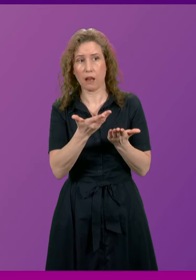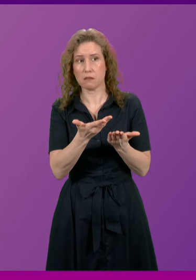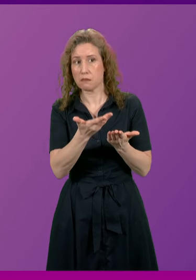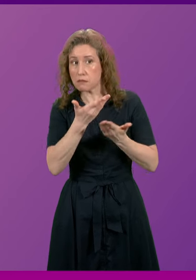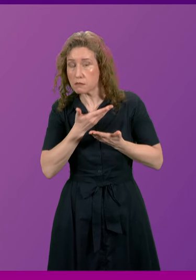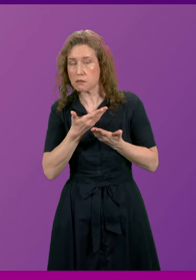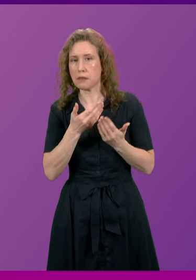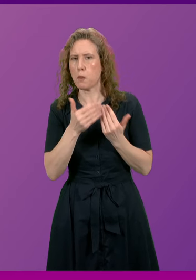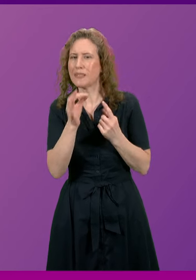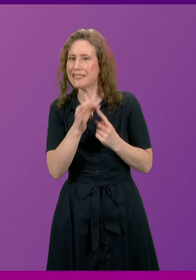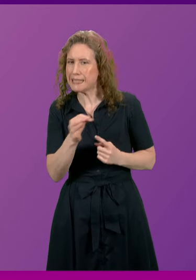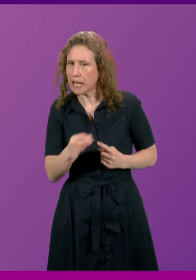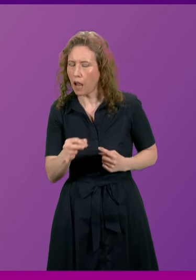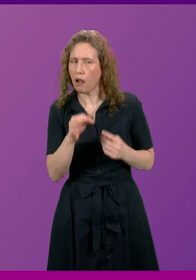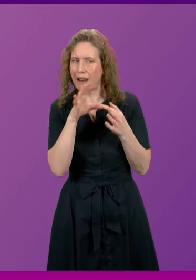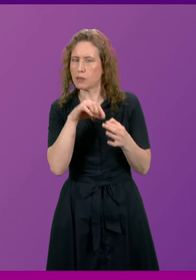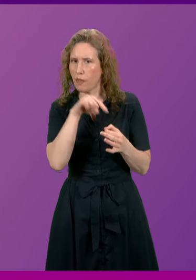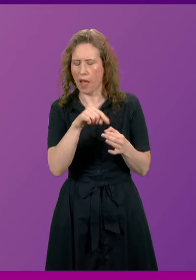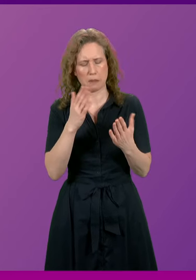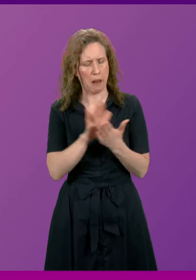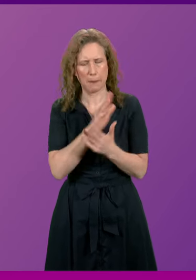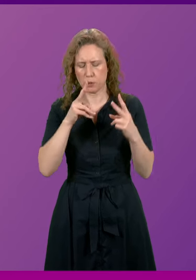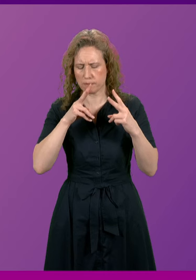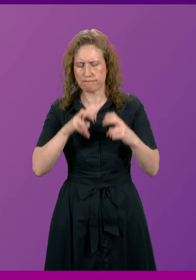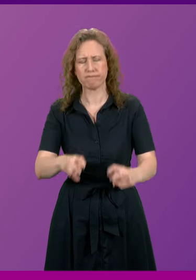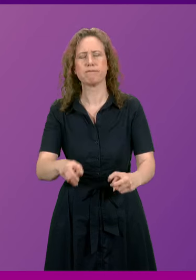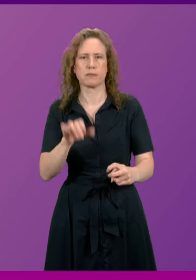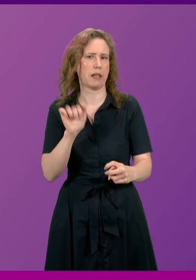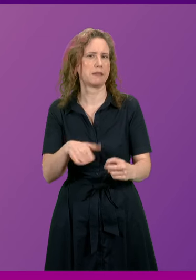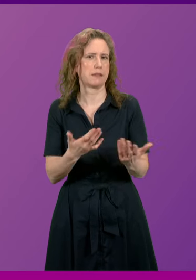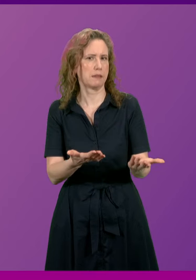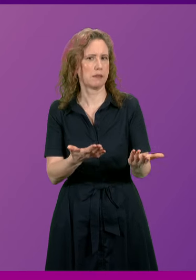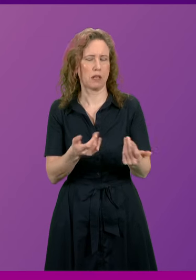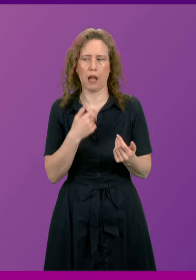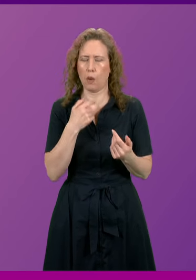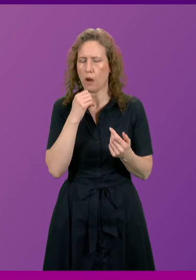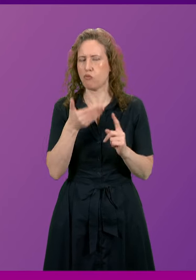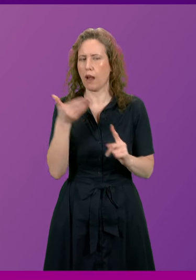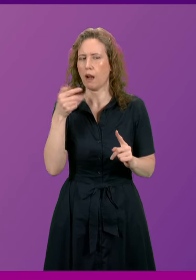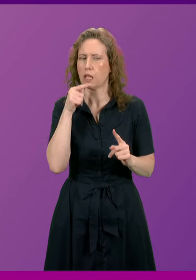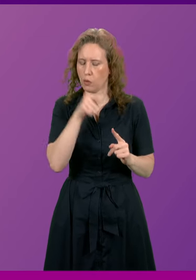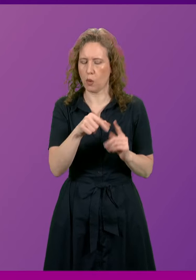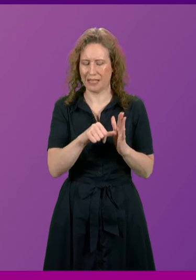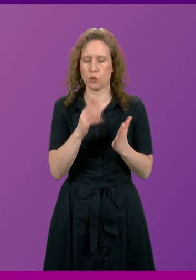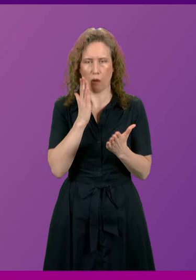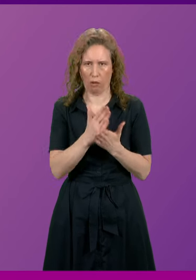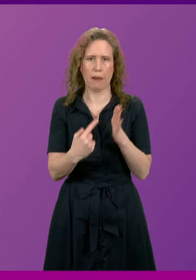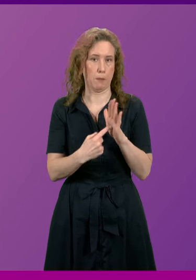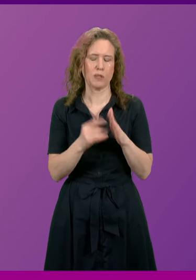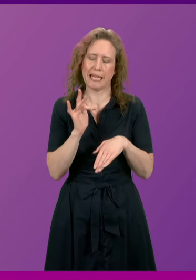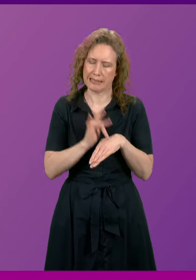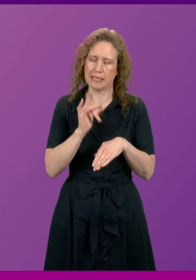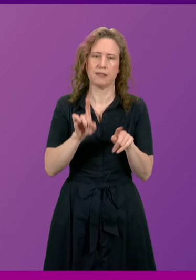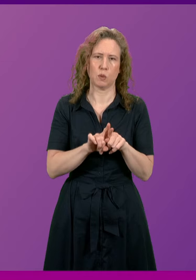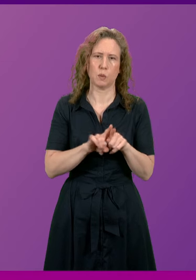correspond with me in more detail about this I will happily explore the issues that he raises which I recognise are important and sensitive to